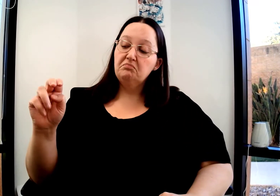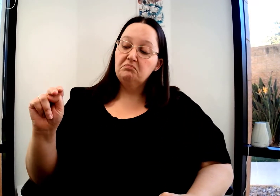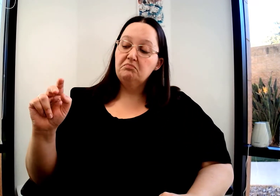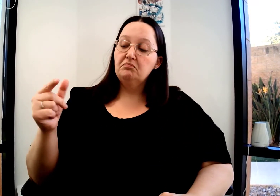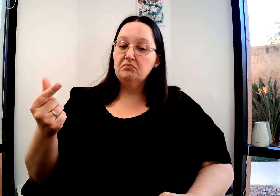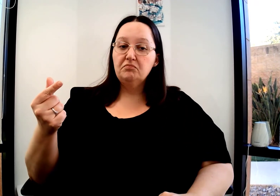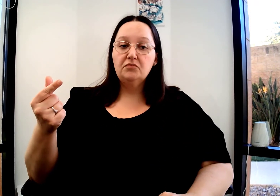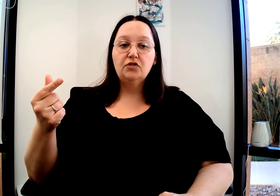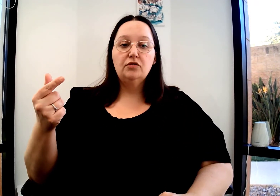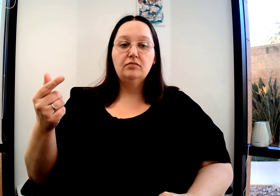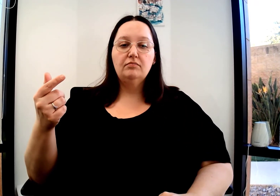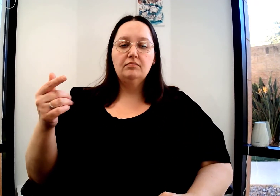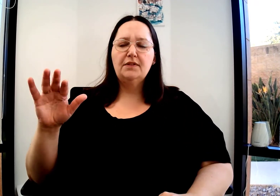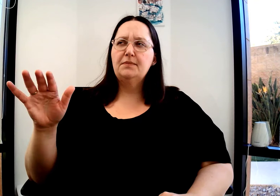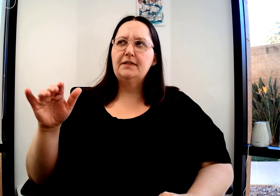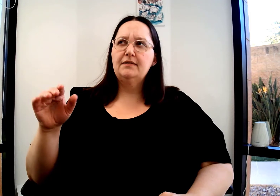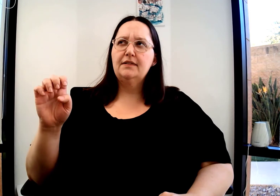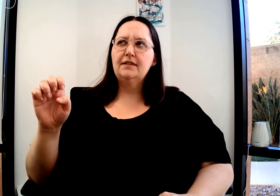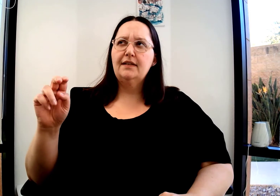Motor, engine,